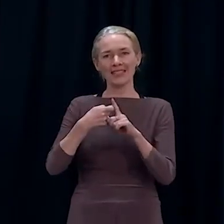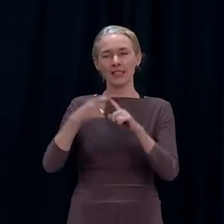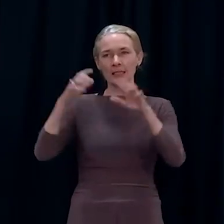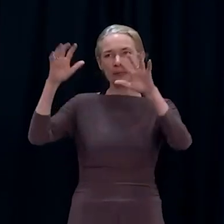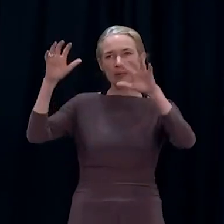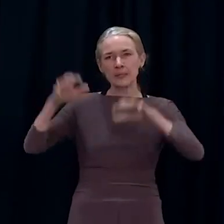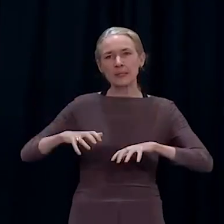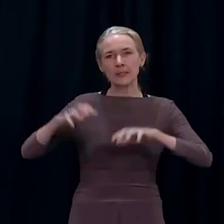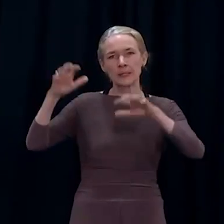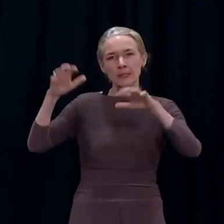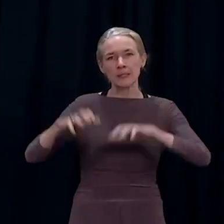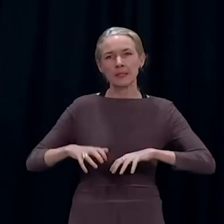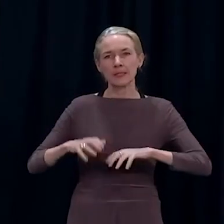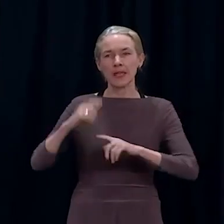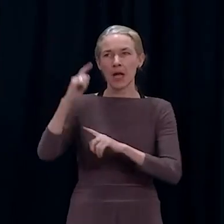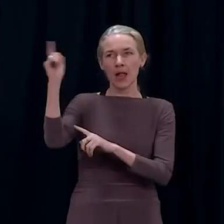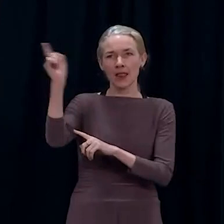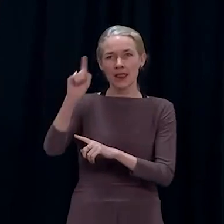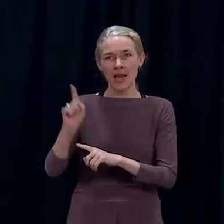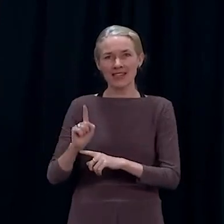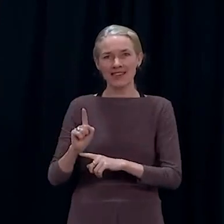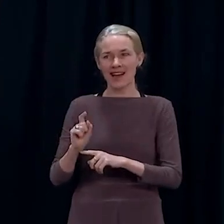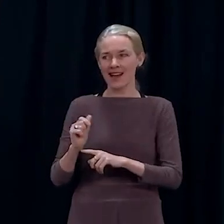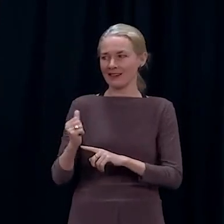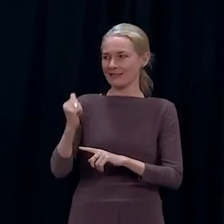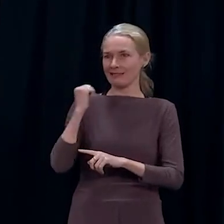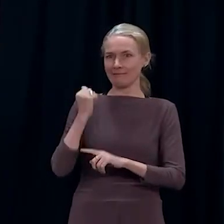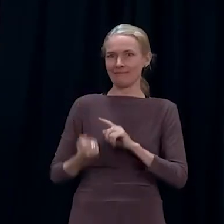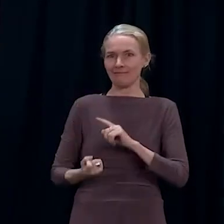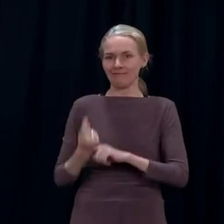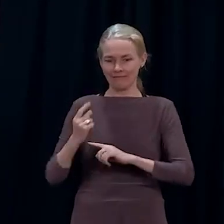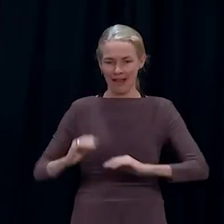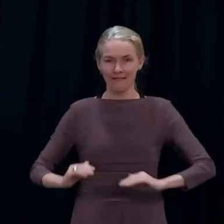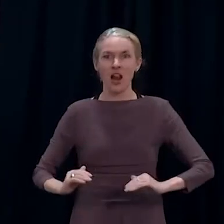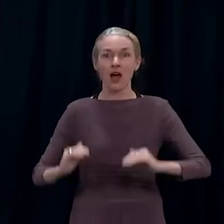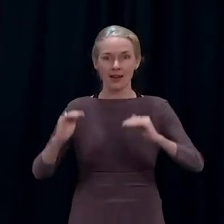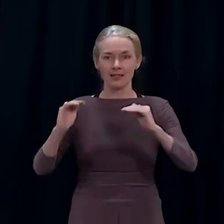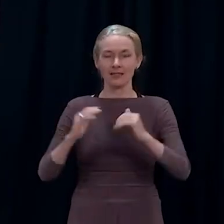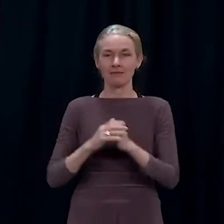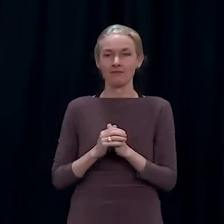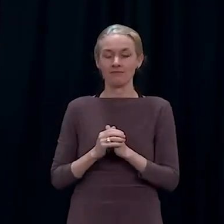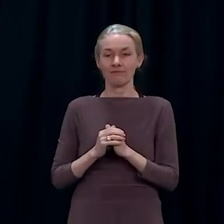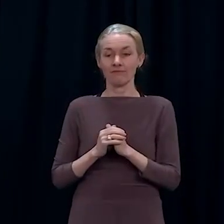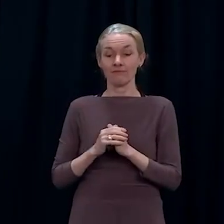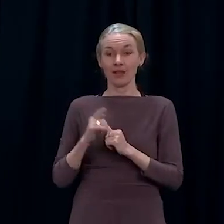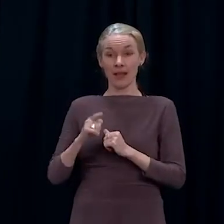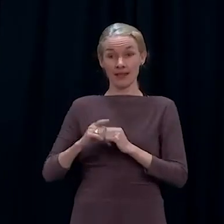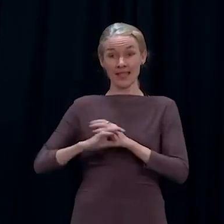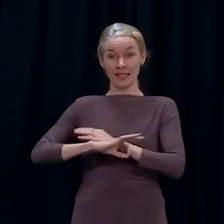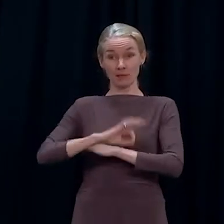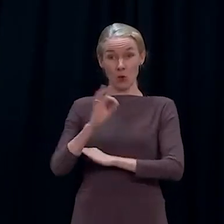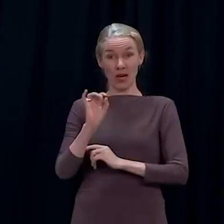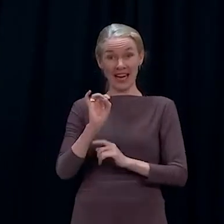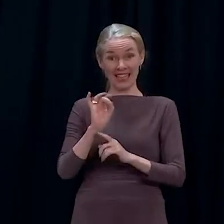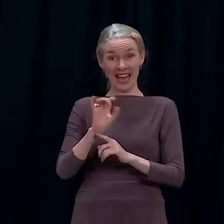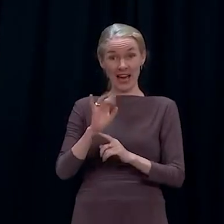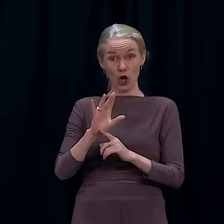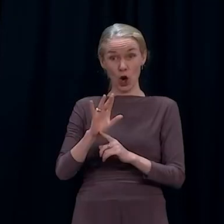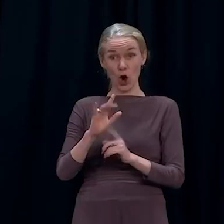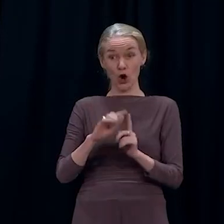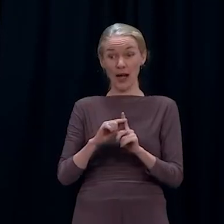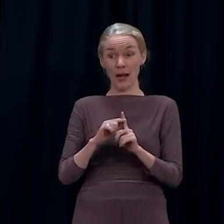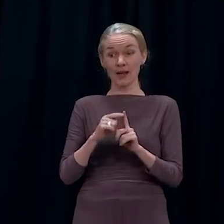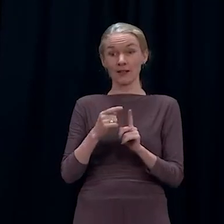flooding and damage in parts of West Auckland. As at 10am this morning, Fire and Emergency New Zealand had responded to roughly